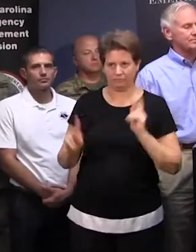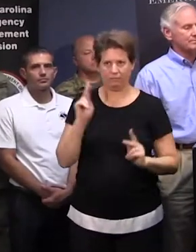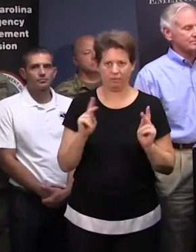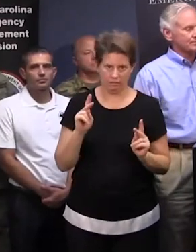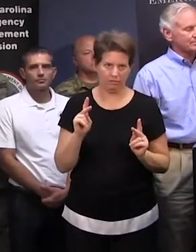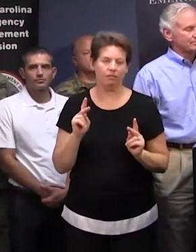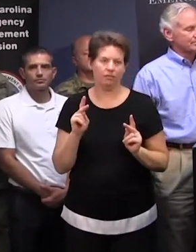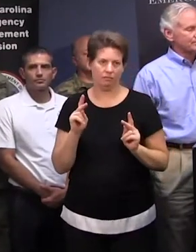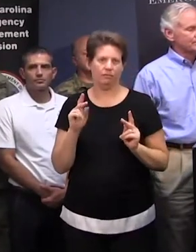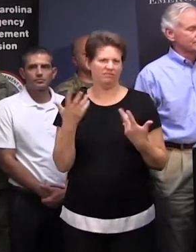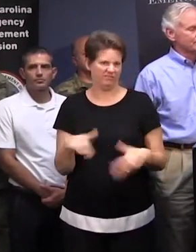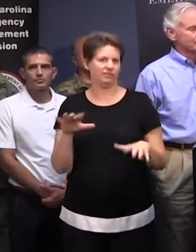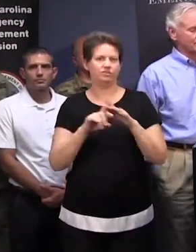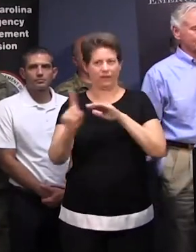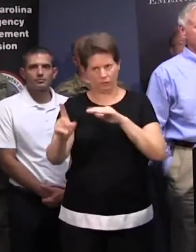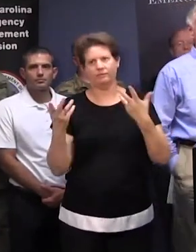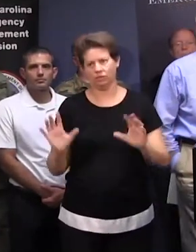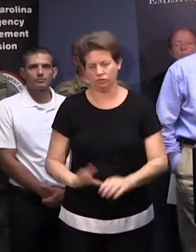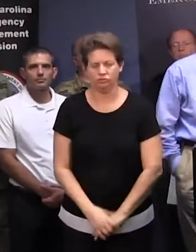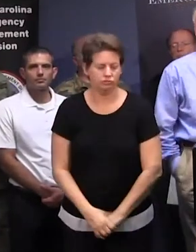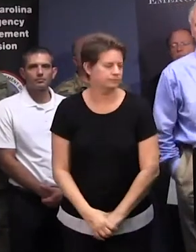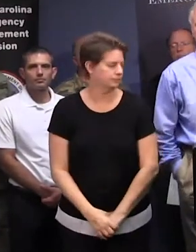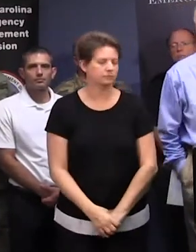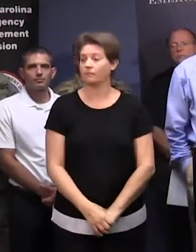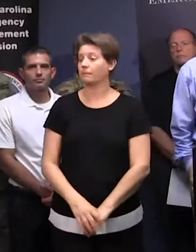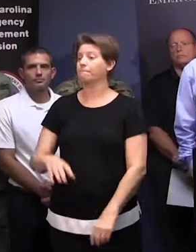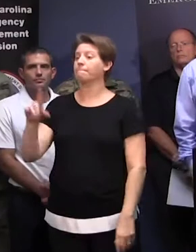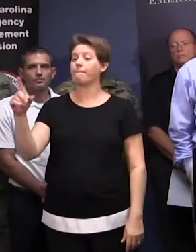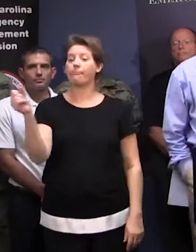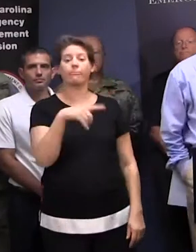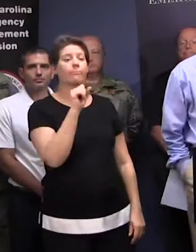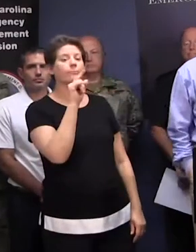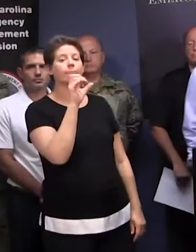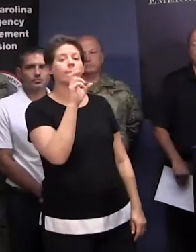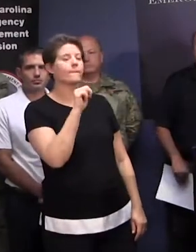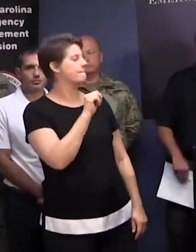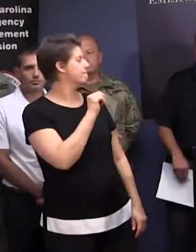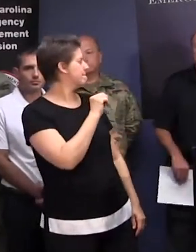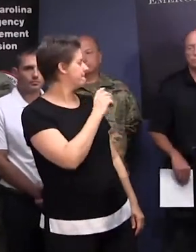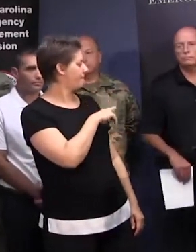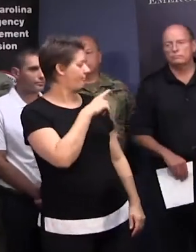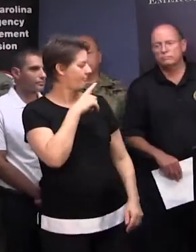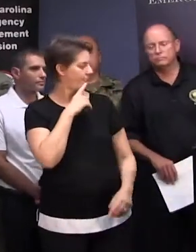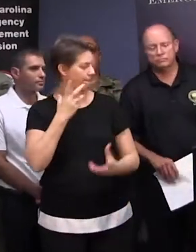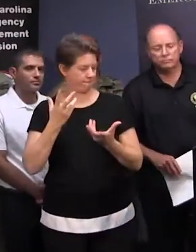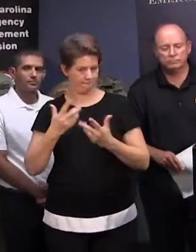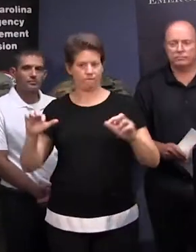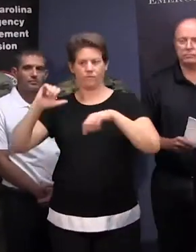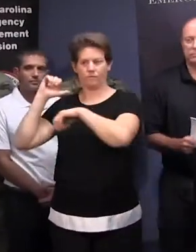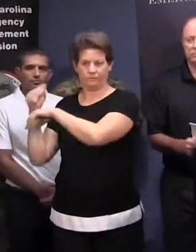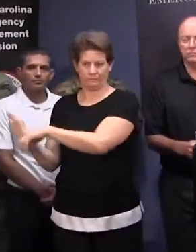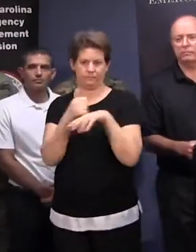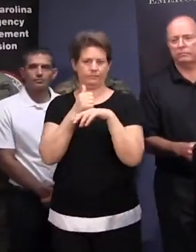evacuated. Mr. Stinson, you said you're pre-staging in